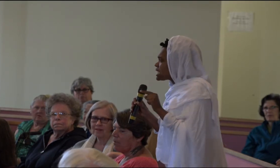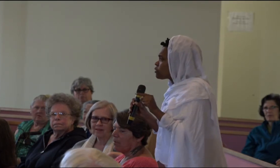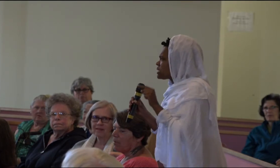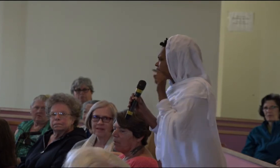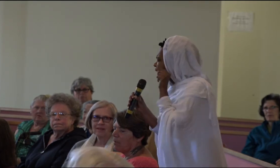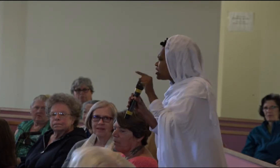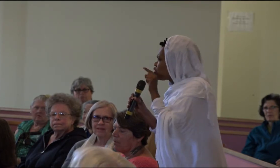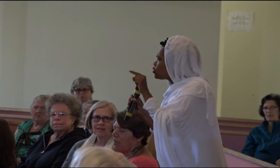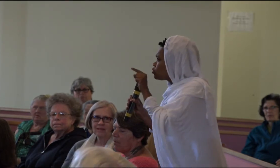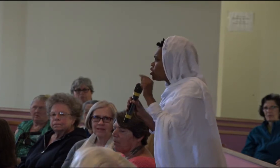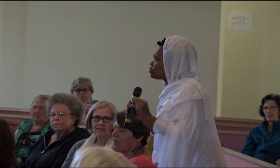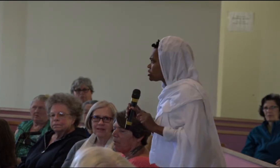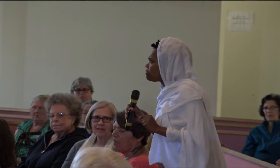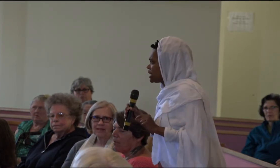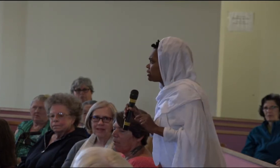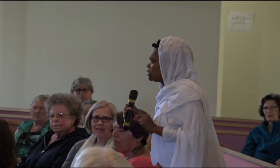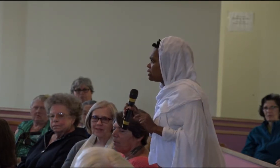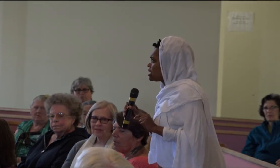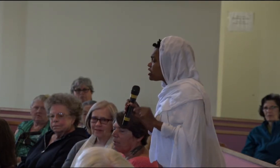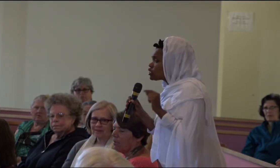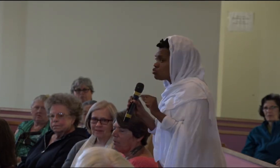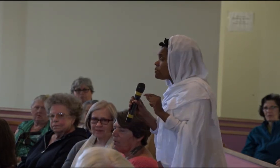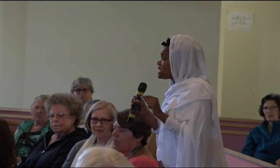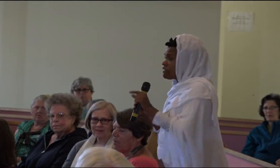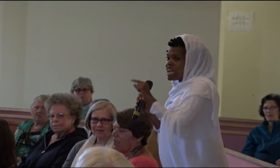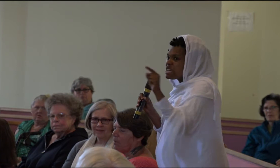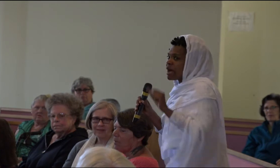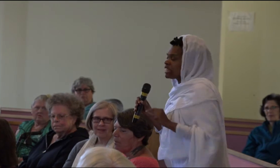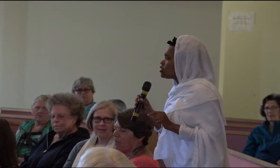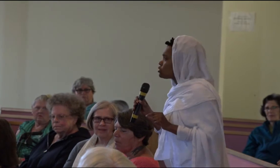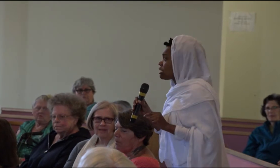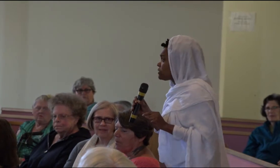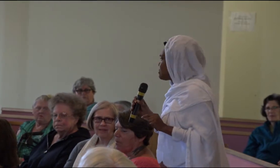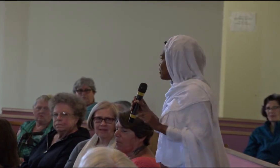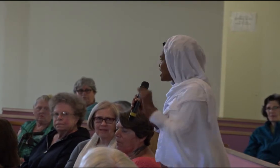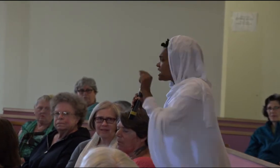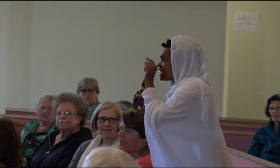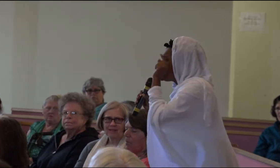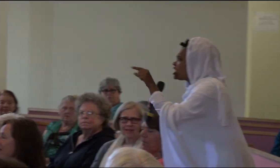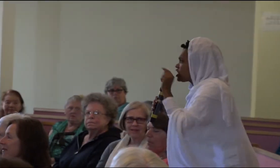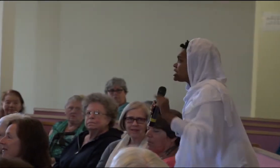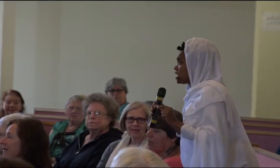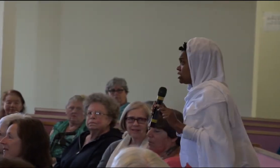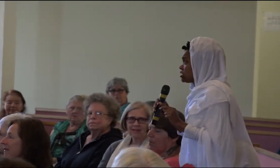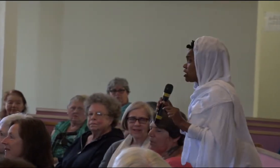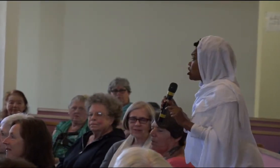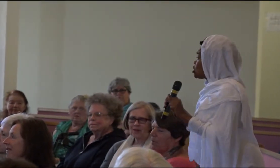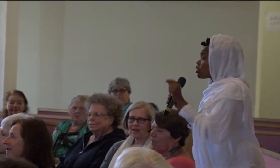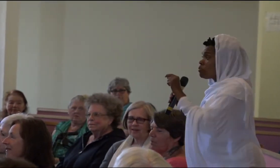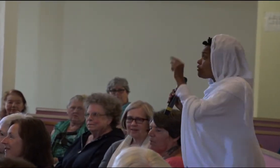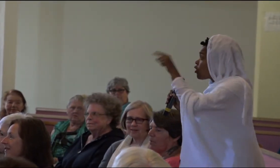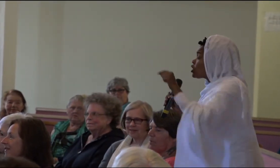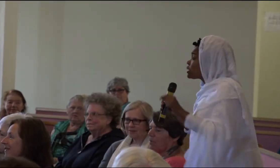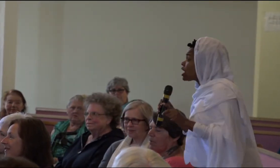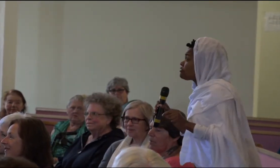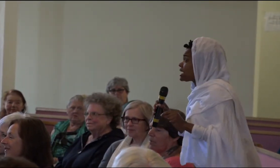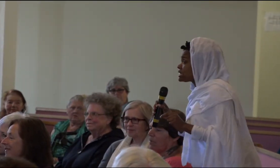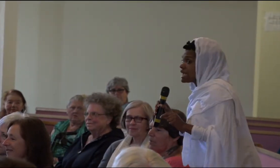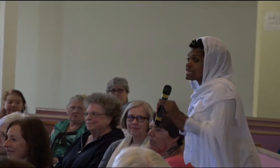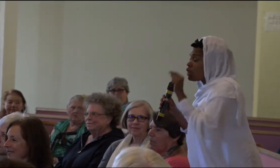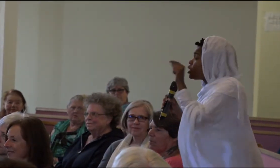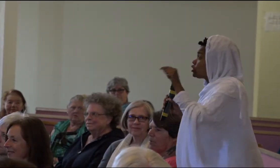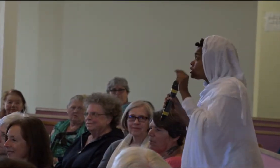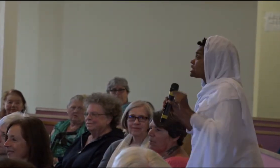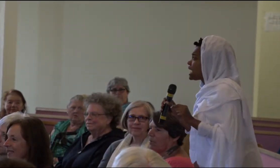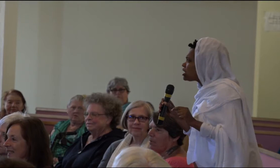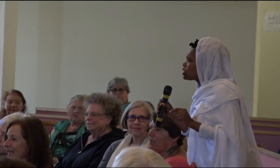came here because I know you know something. This woman, if anybody knows something about healing, she does. So before you get off that